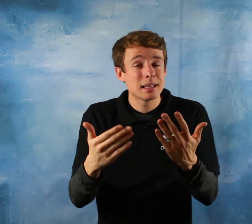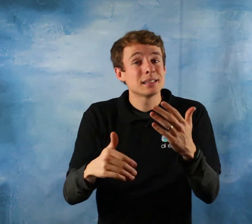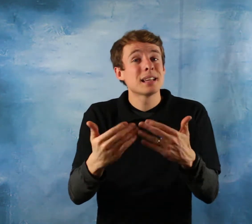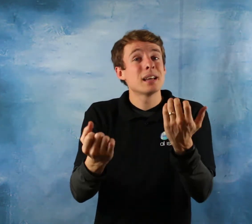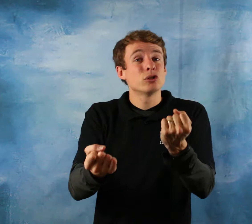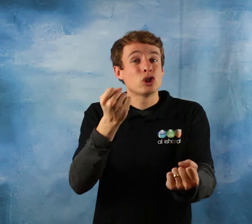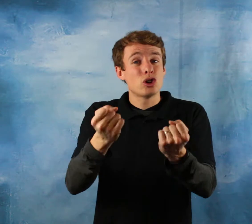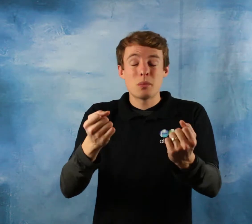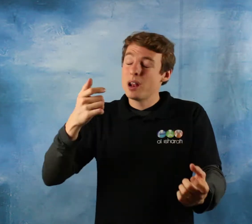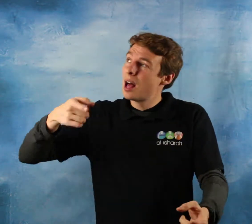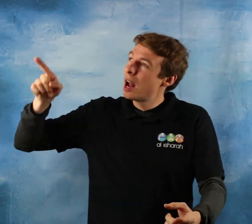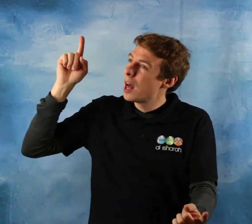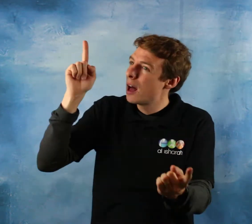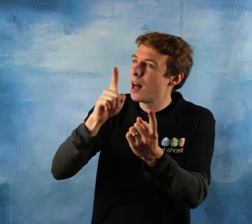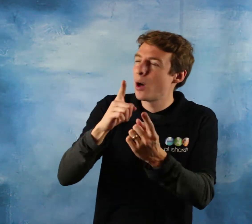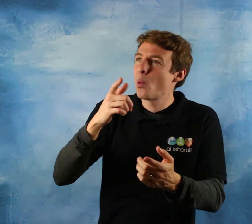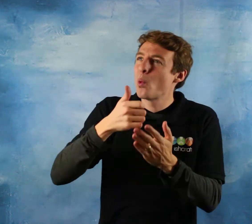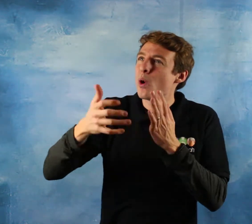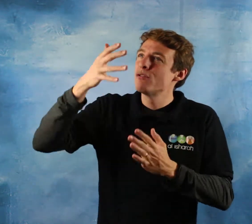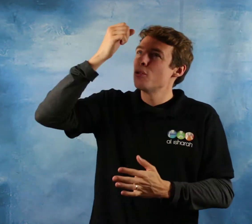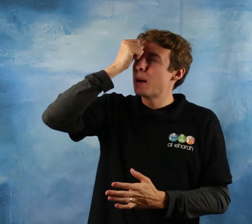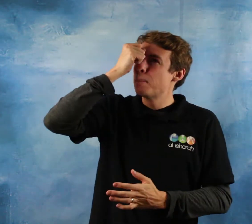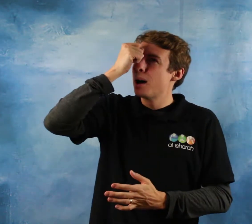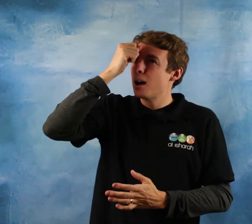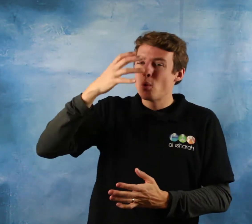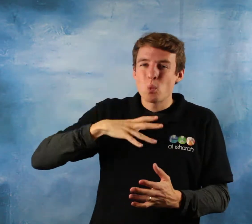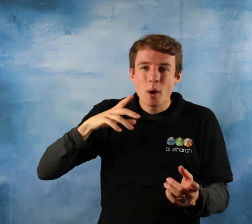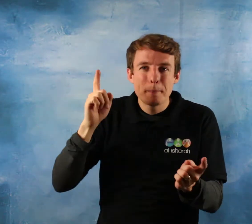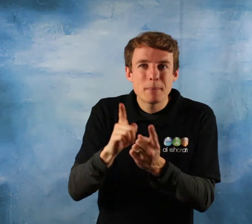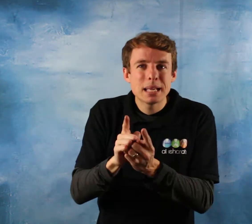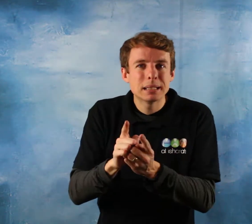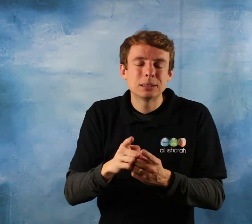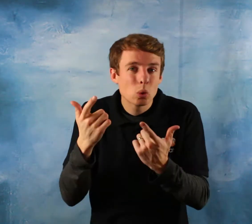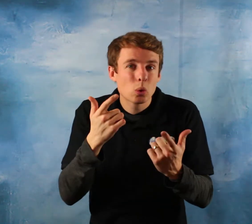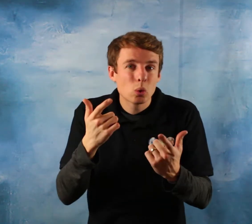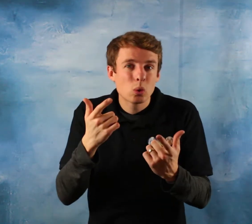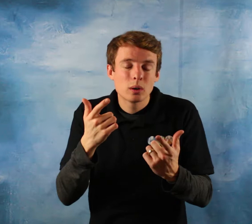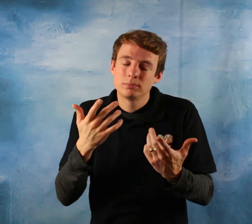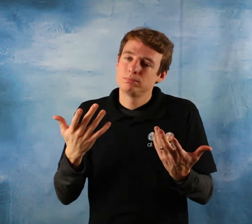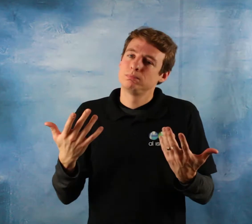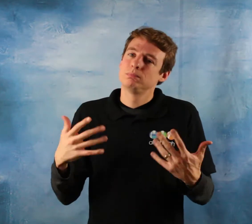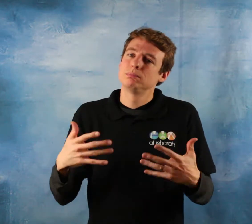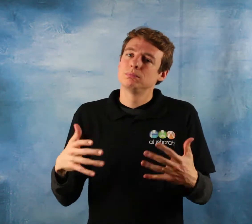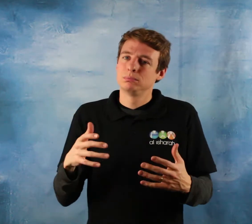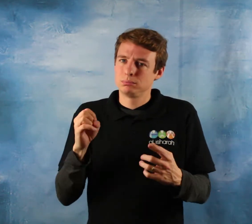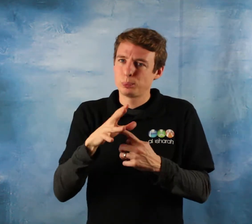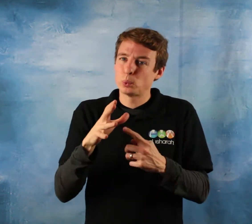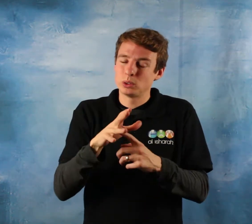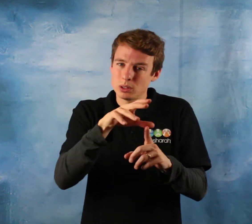upon him would always be in the service of his family he would help in the house whether it's cleaning or preparing the food he would mend his own